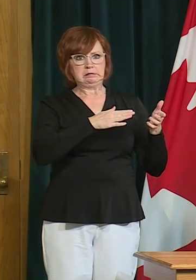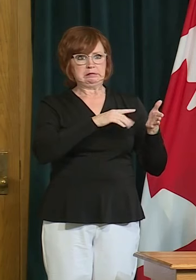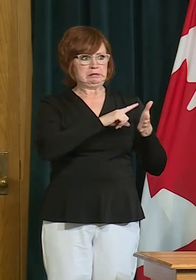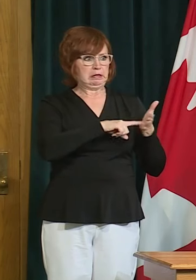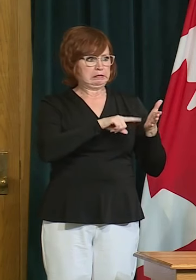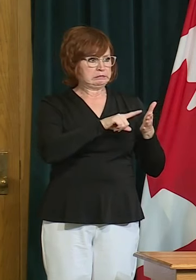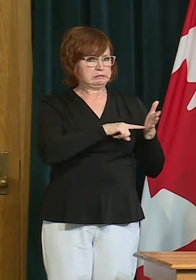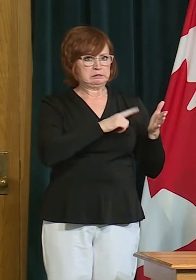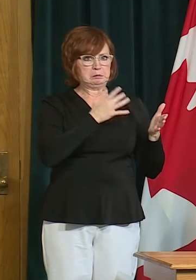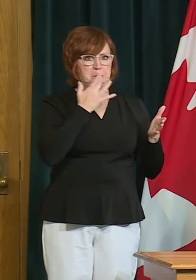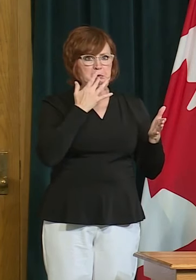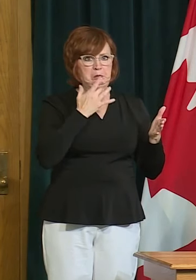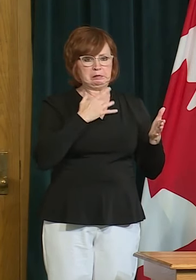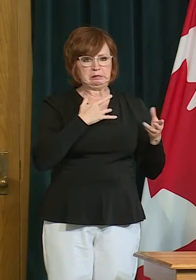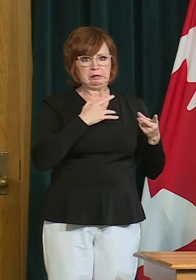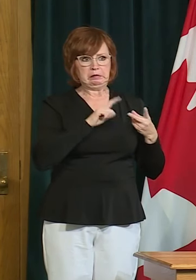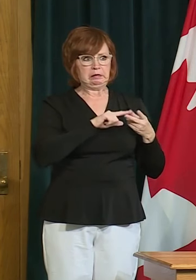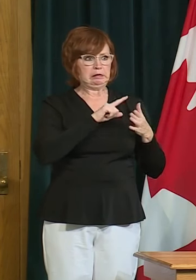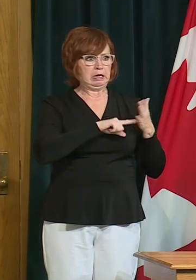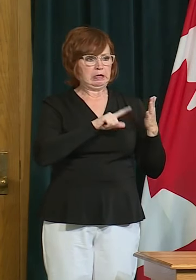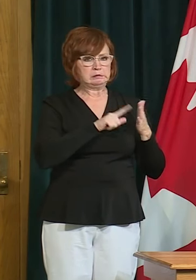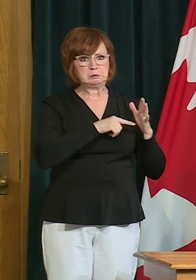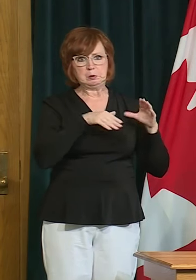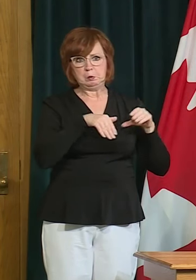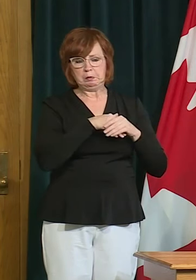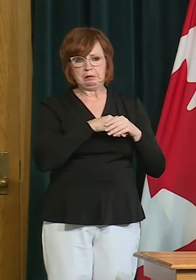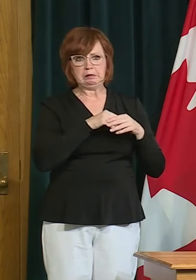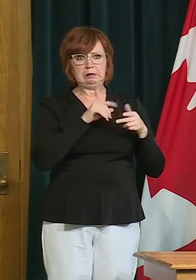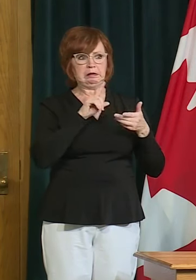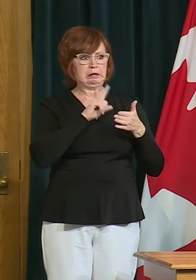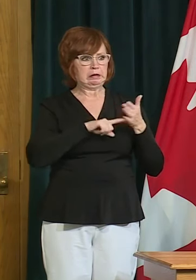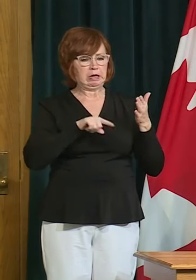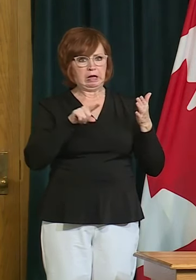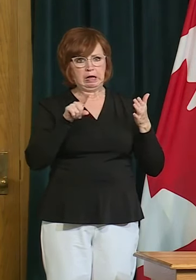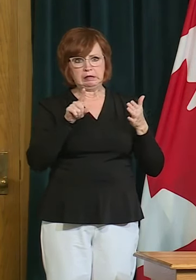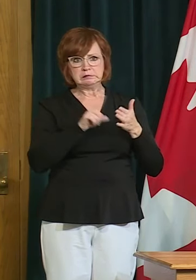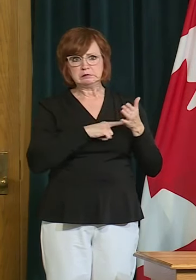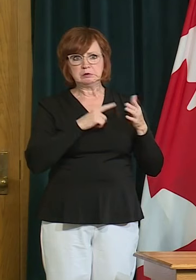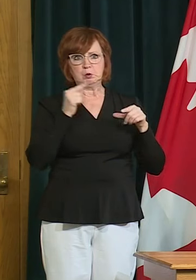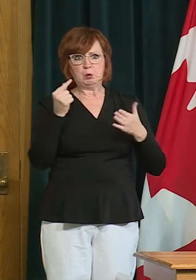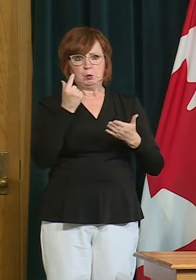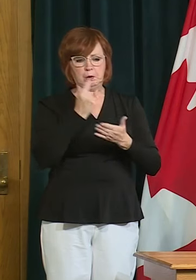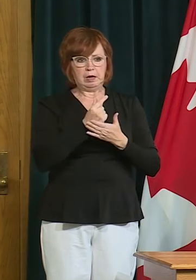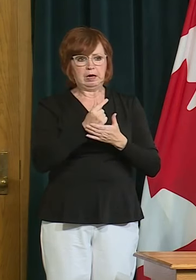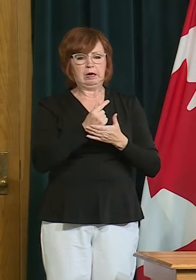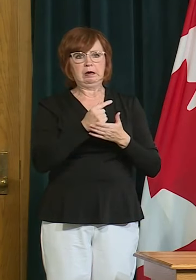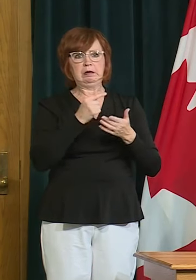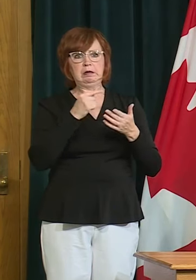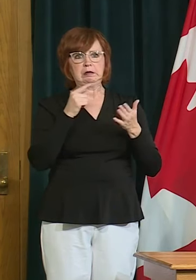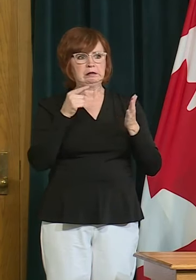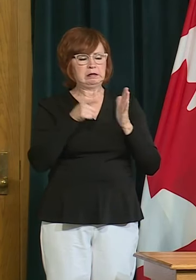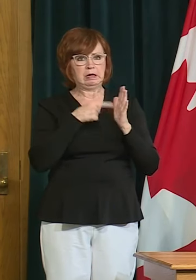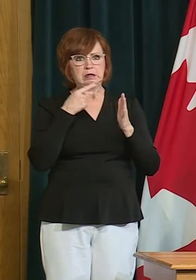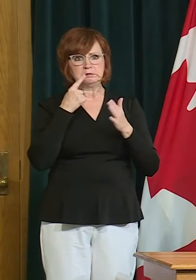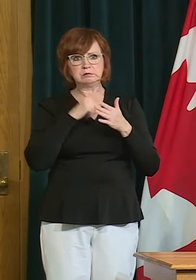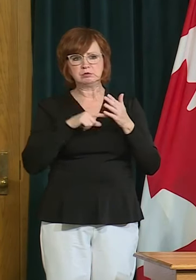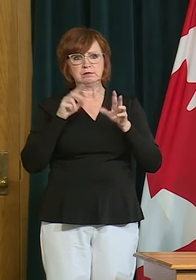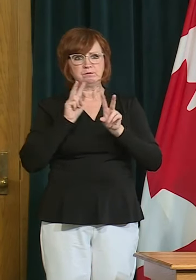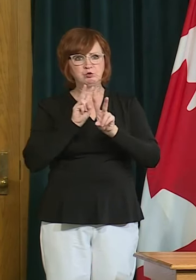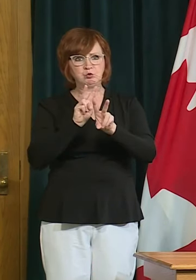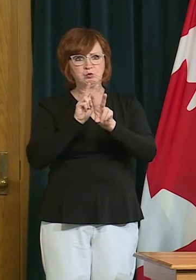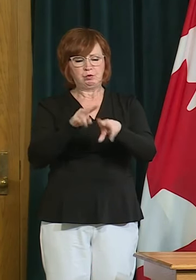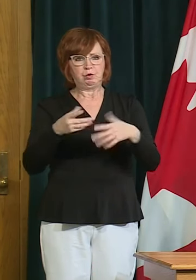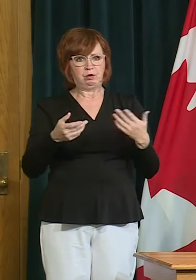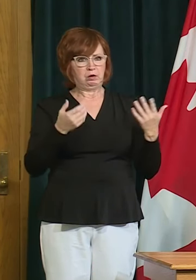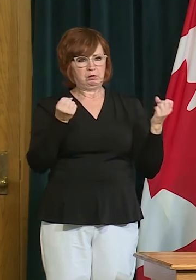personal sacrifice i would say i'm thinking of the memorial services for loved ones i'm thinking of the worship